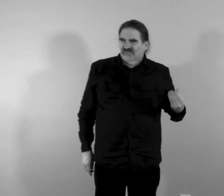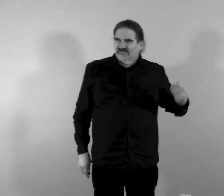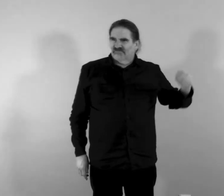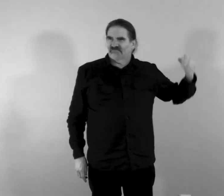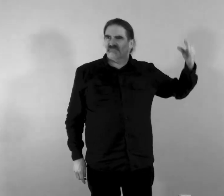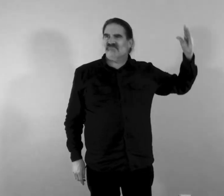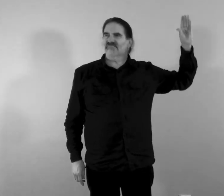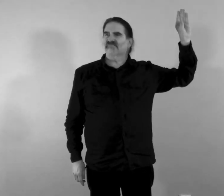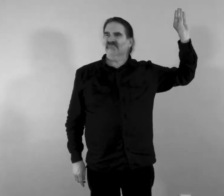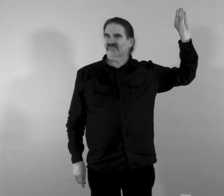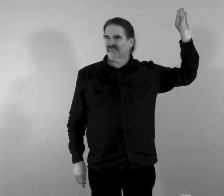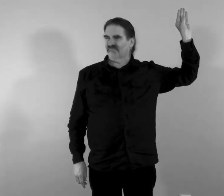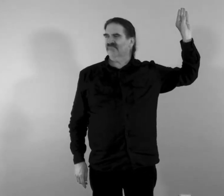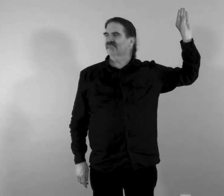the bible